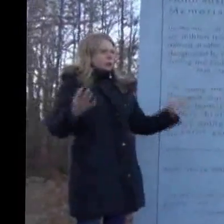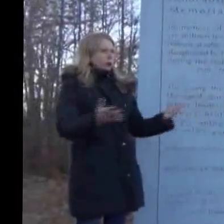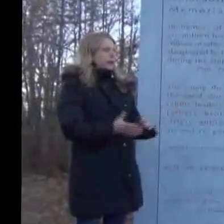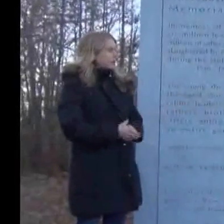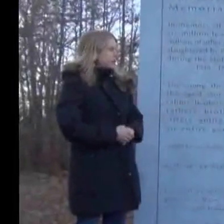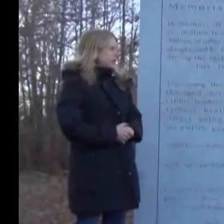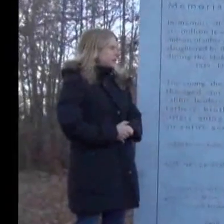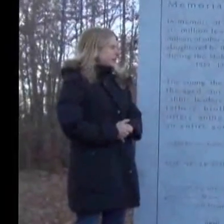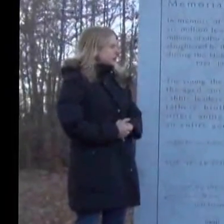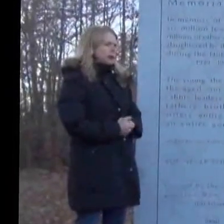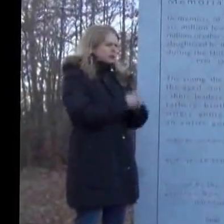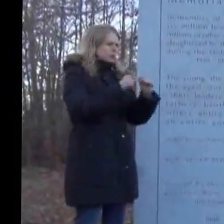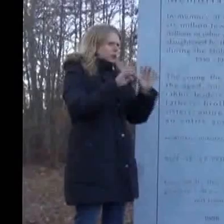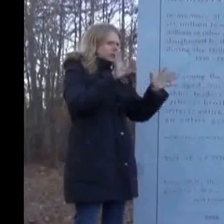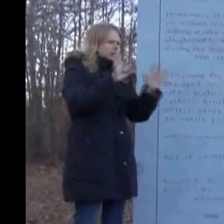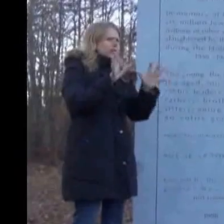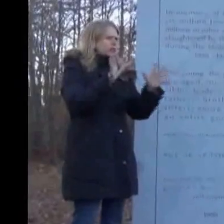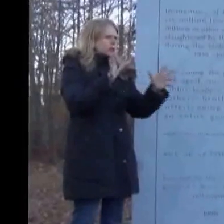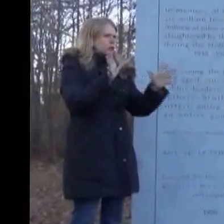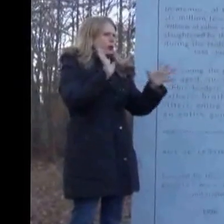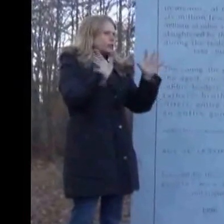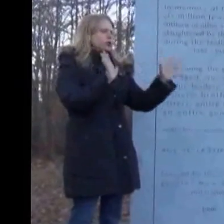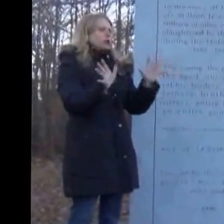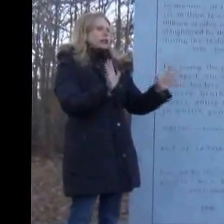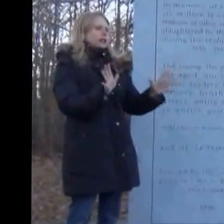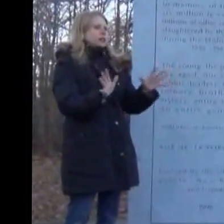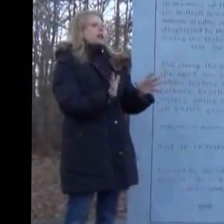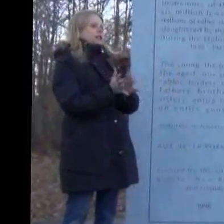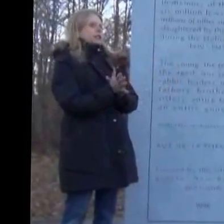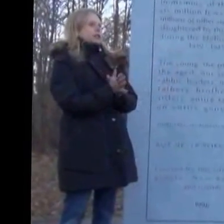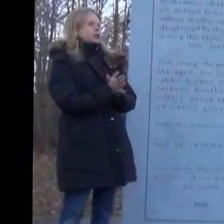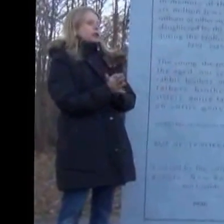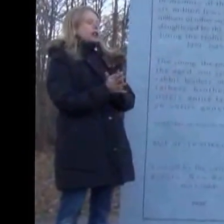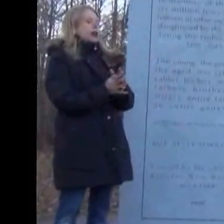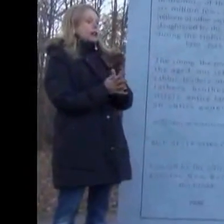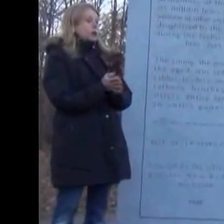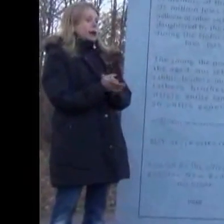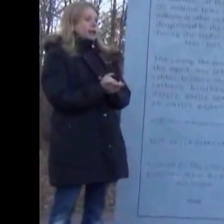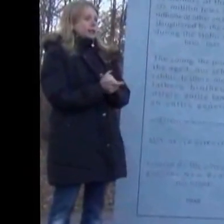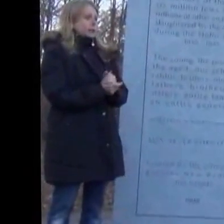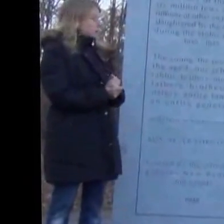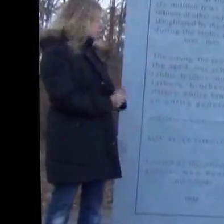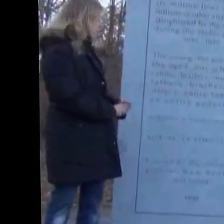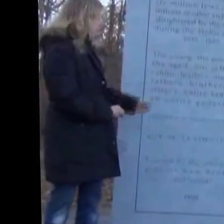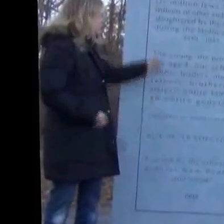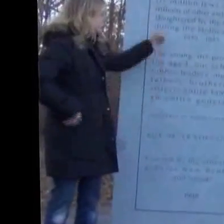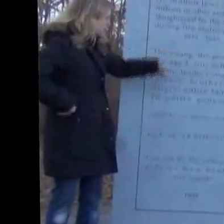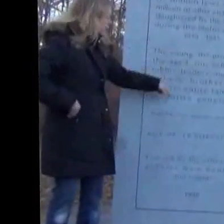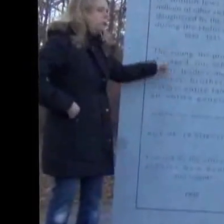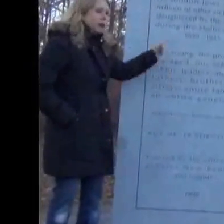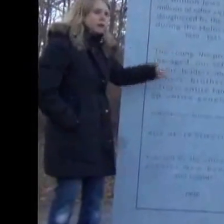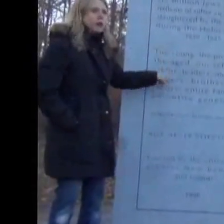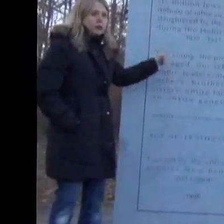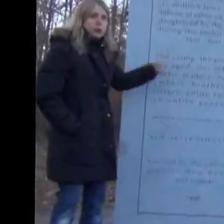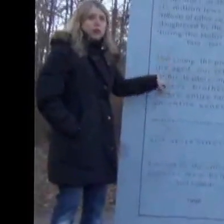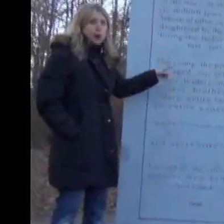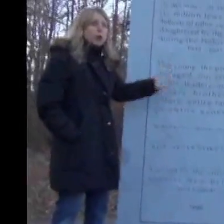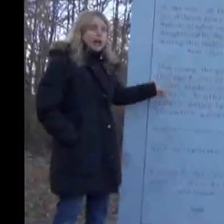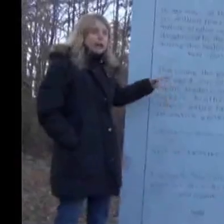this great city, because we have, we have such a strange and eclectic history here anyway. But I think people in New Bedford are sort of okay